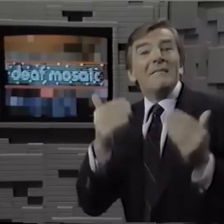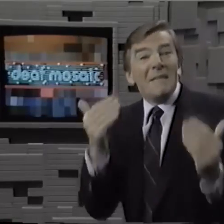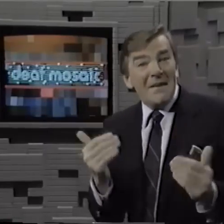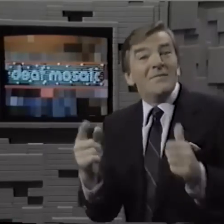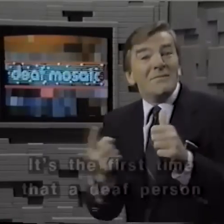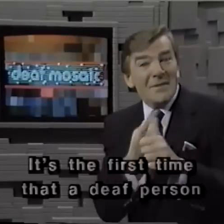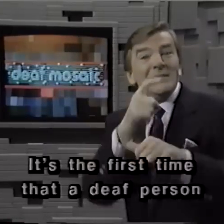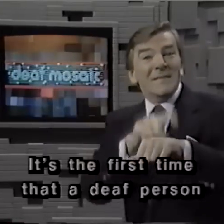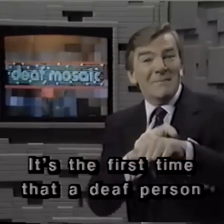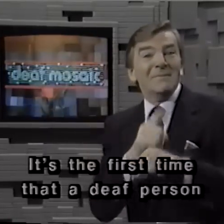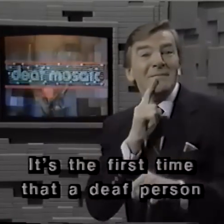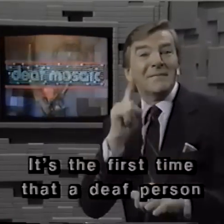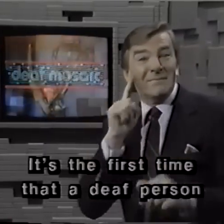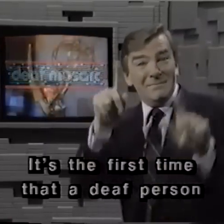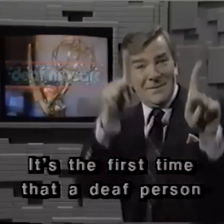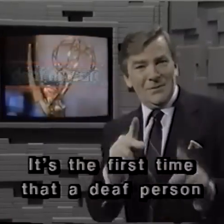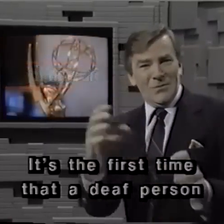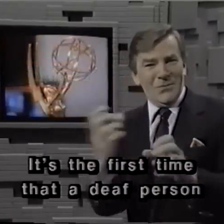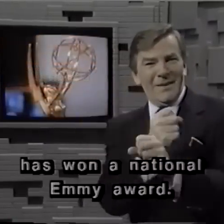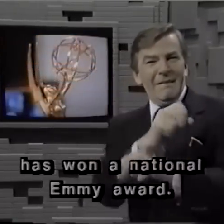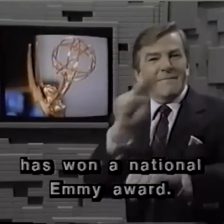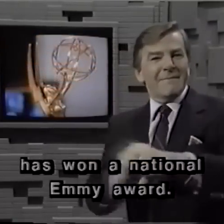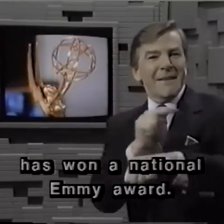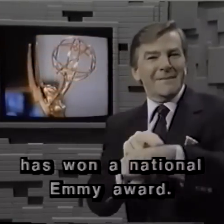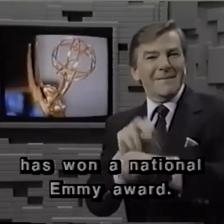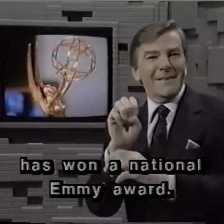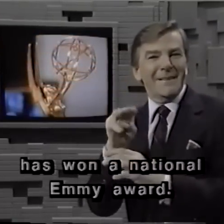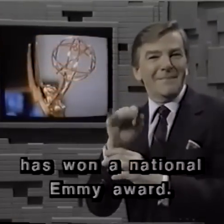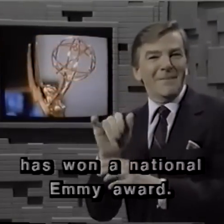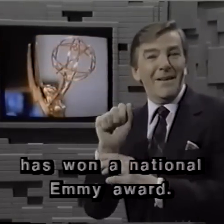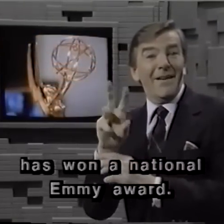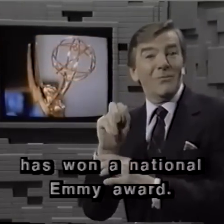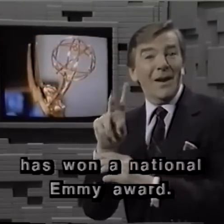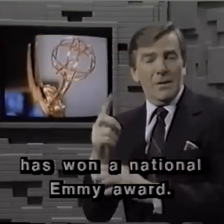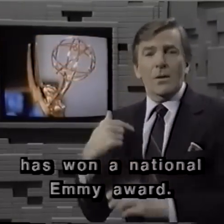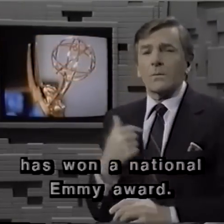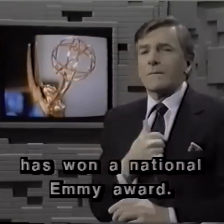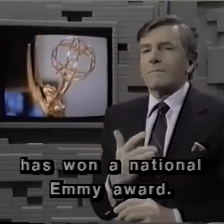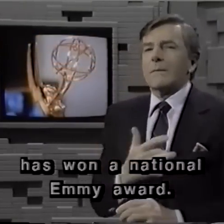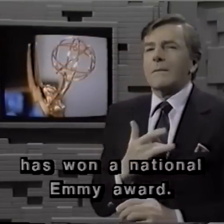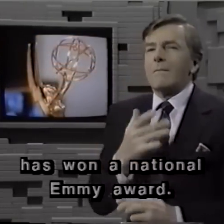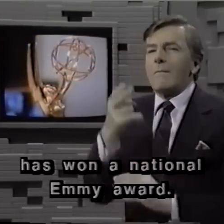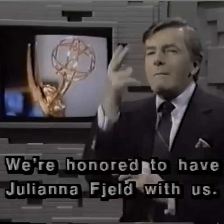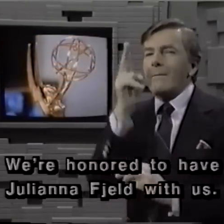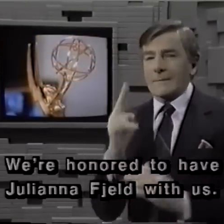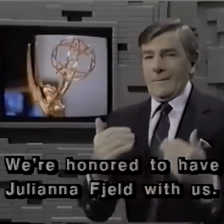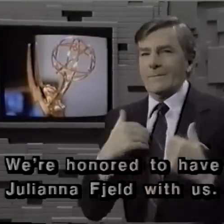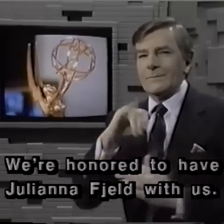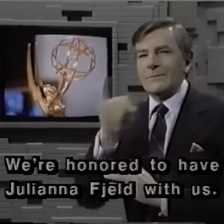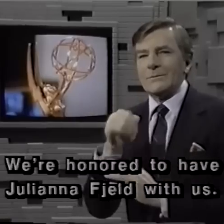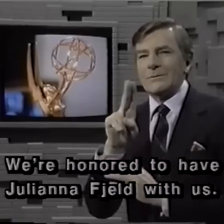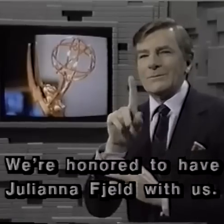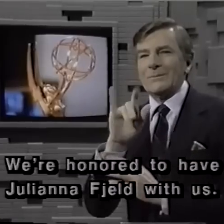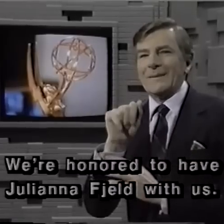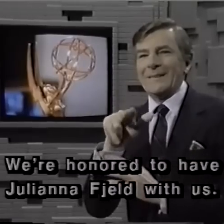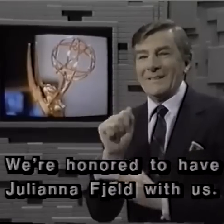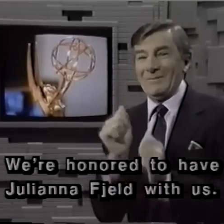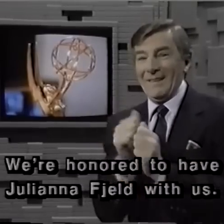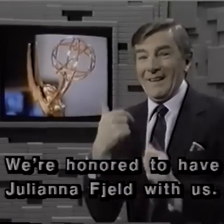It's the first time that a deaf person has won a national Emmy Award. We're honored to have Juliana Field with